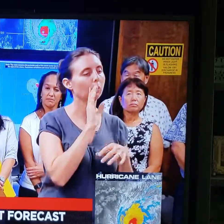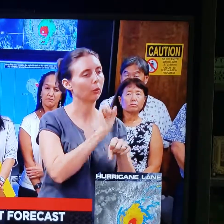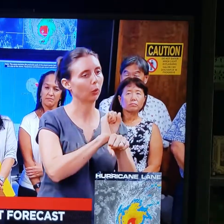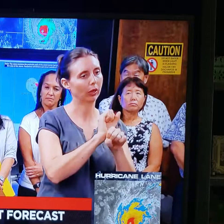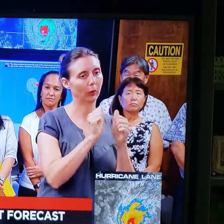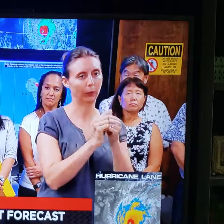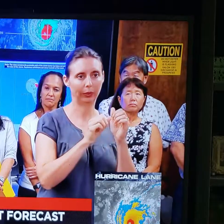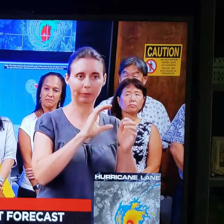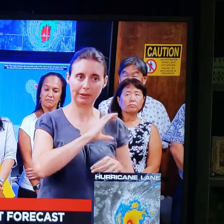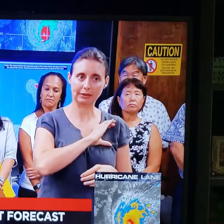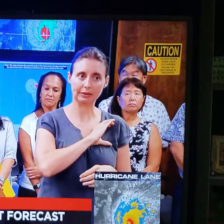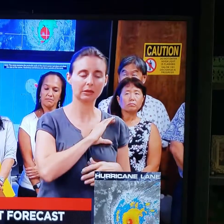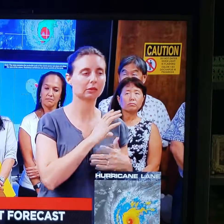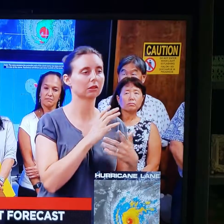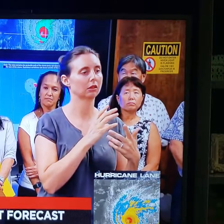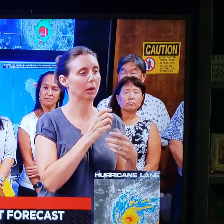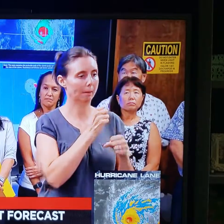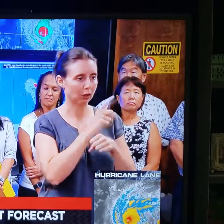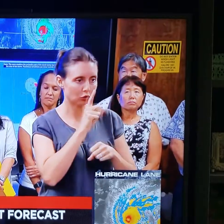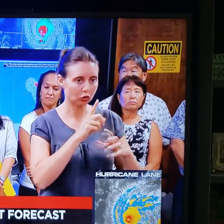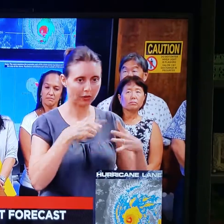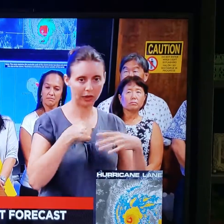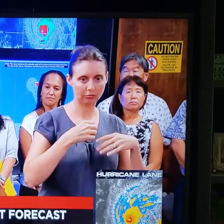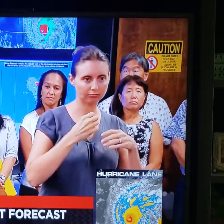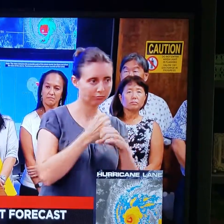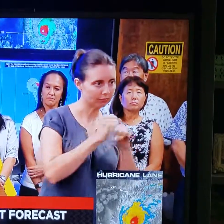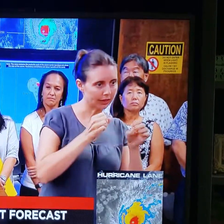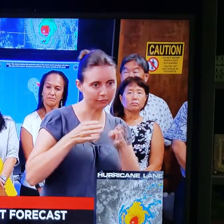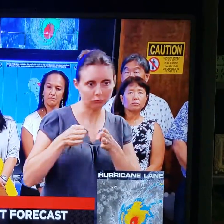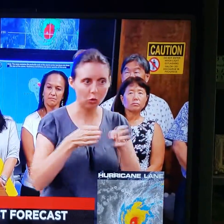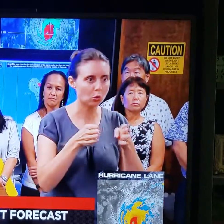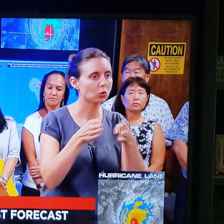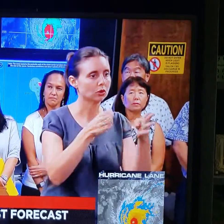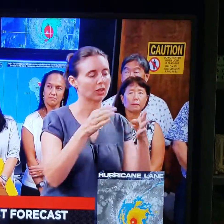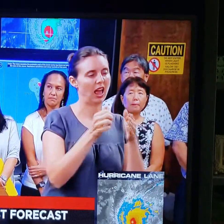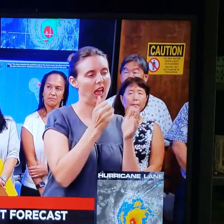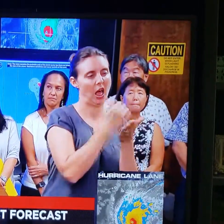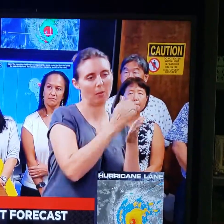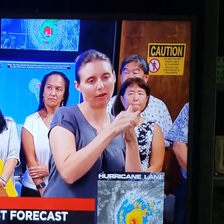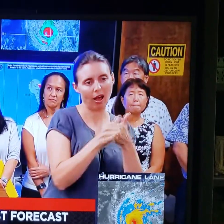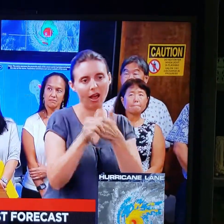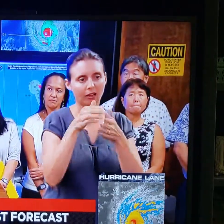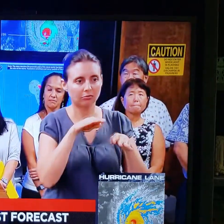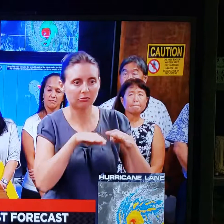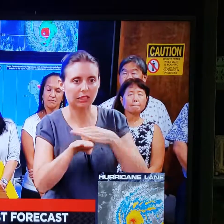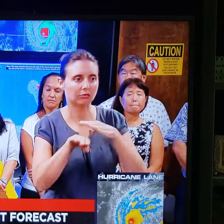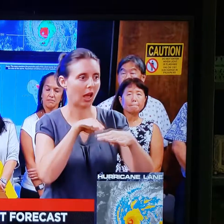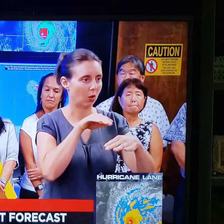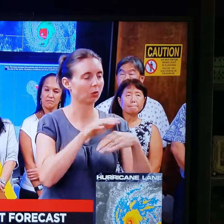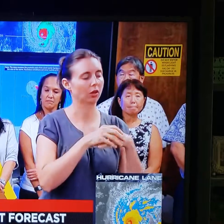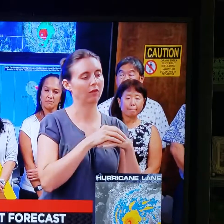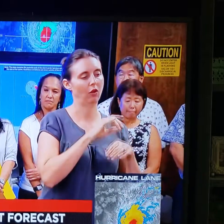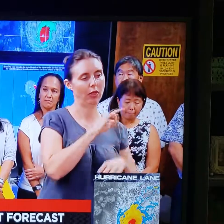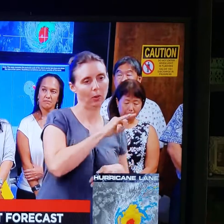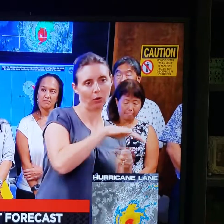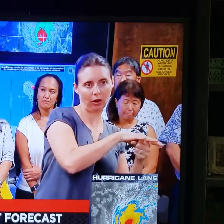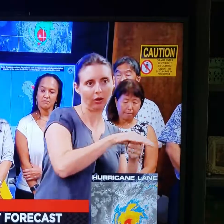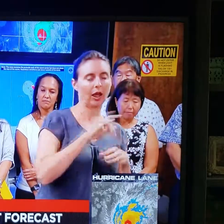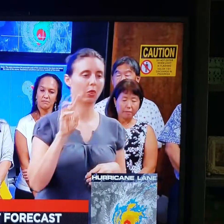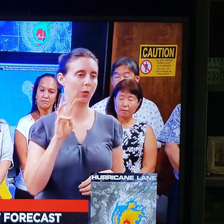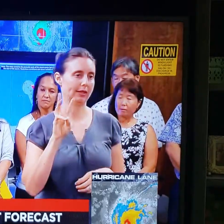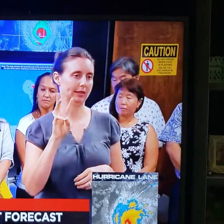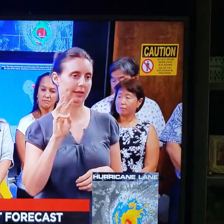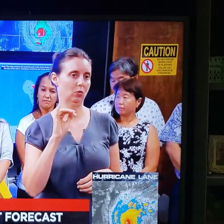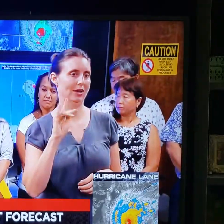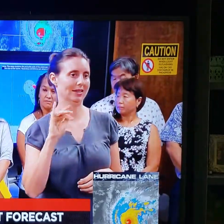the police department also who may have to help secure some of the roads and help guide access in and out of these places, both the airport and Waikiki. I would like